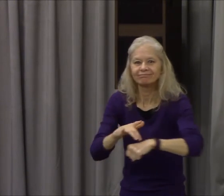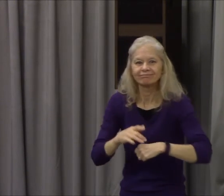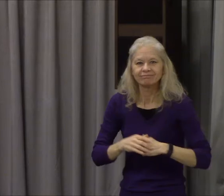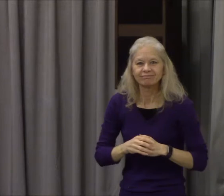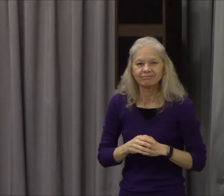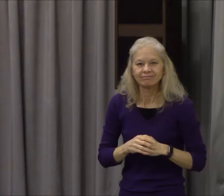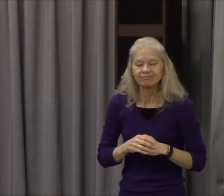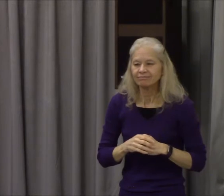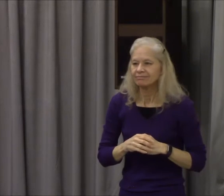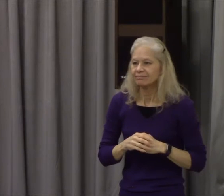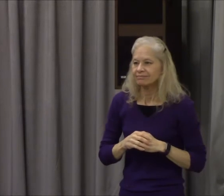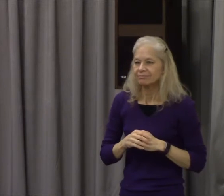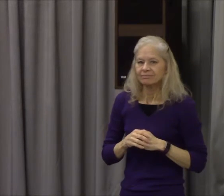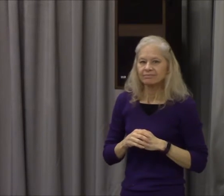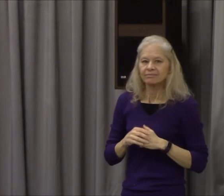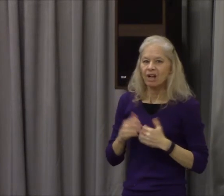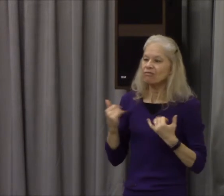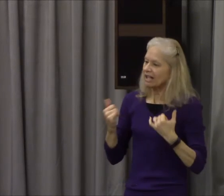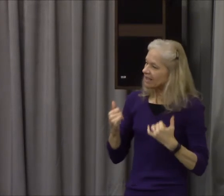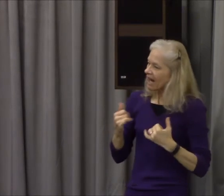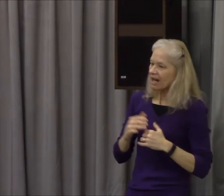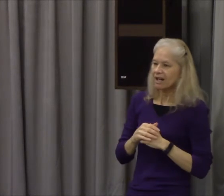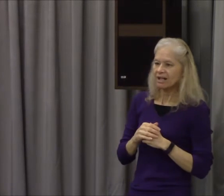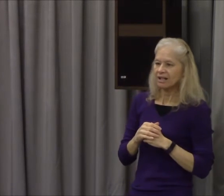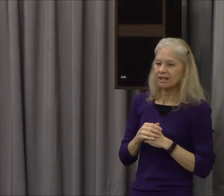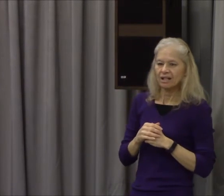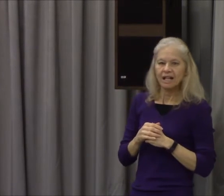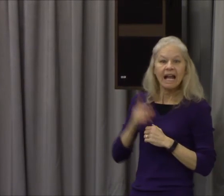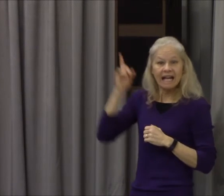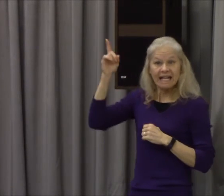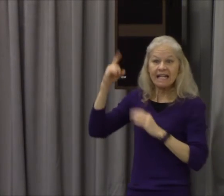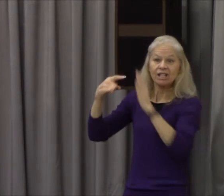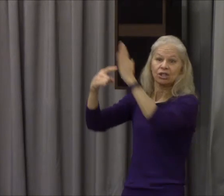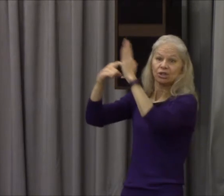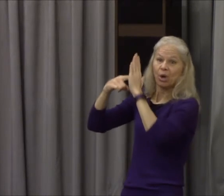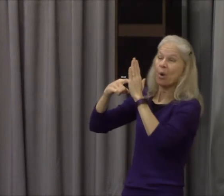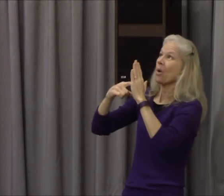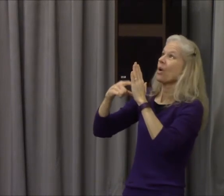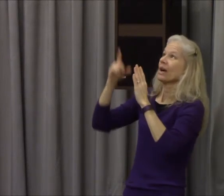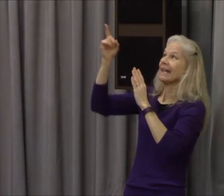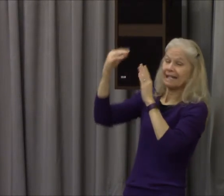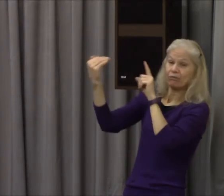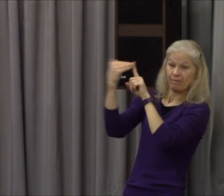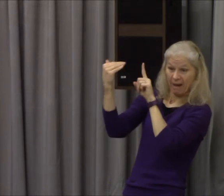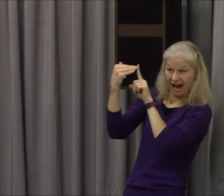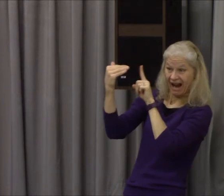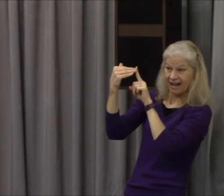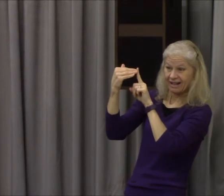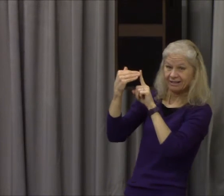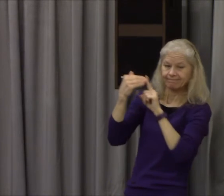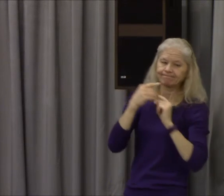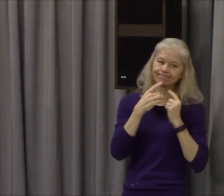what was set before us at the meeting on Mount Sinai reminding us about the way that he shone on Calvary